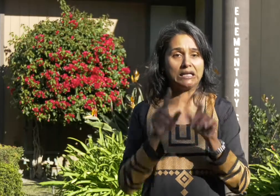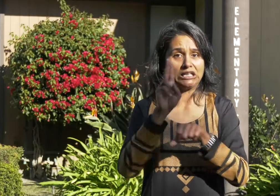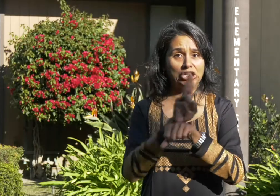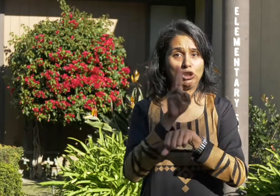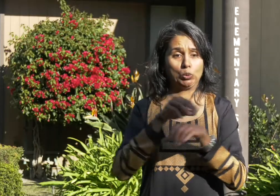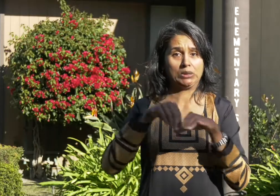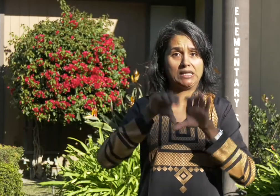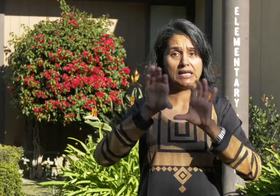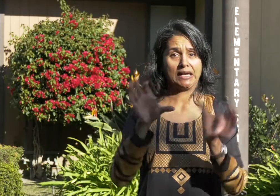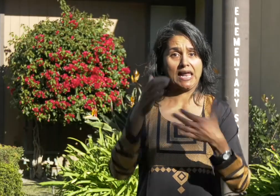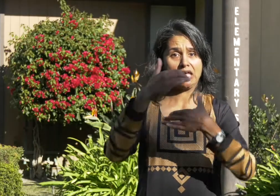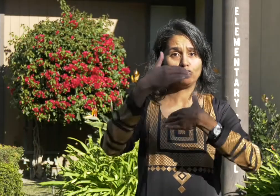here.